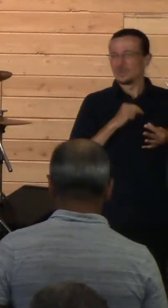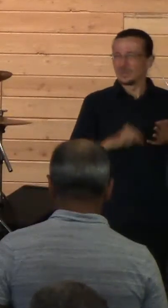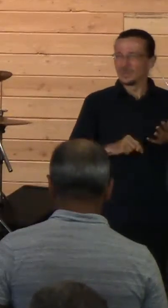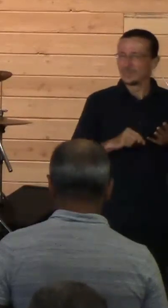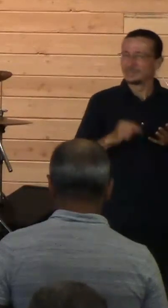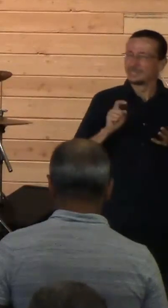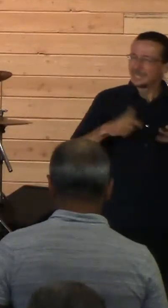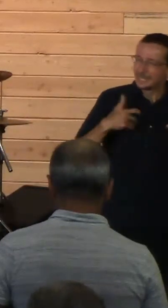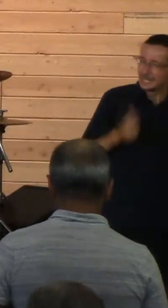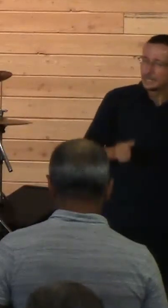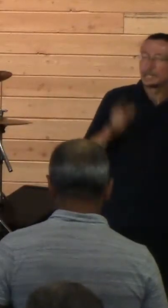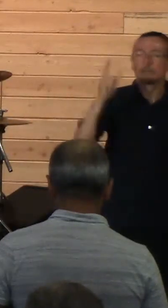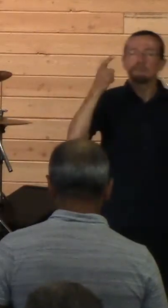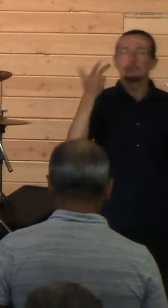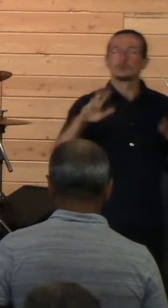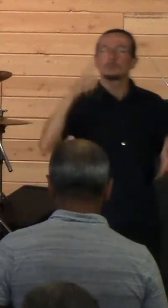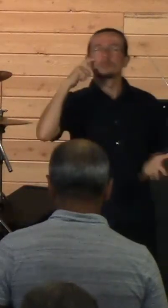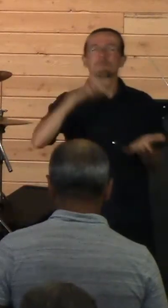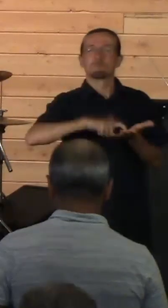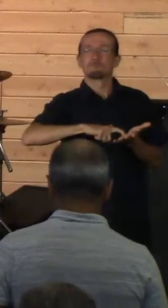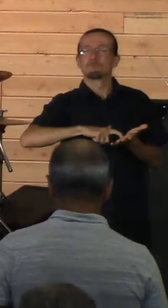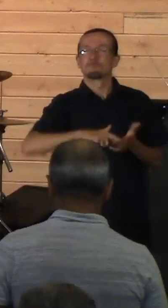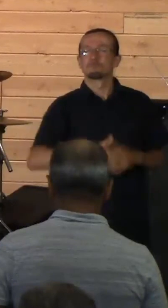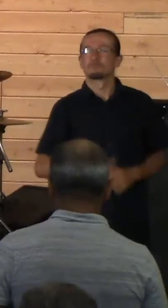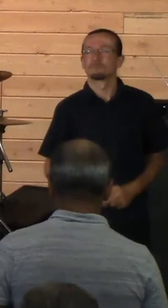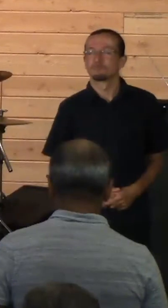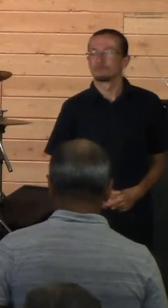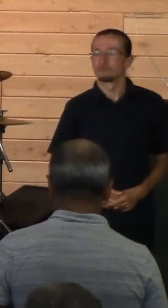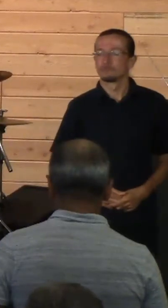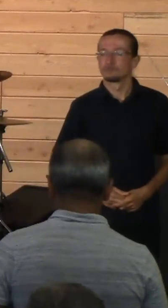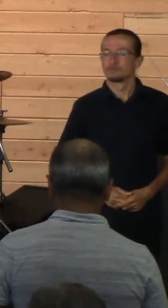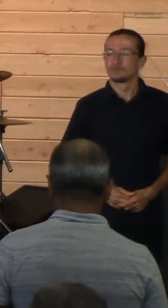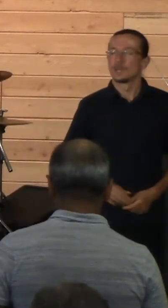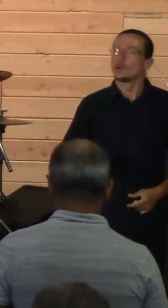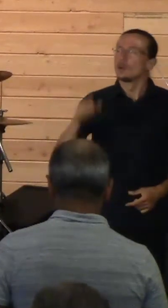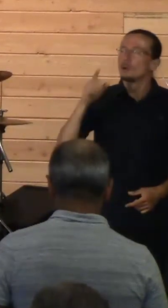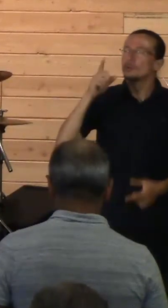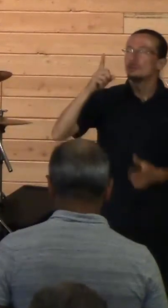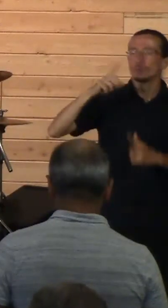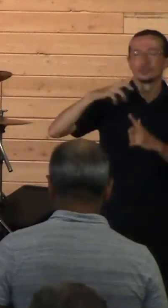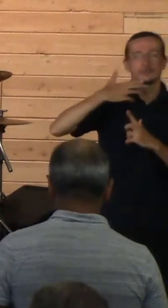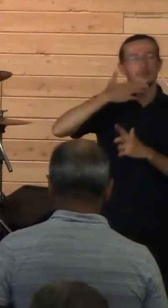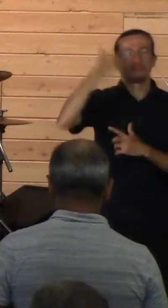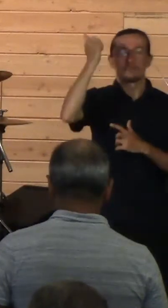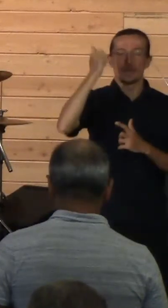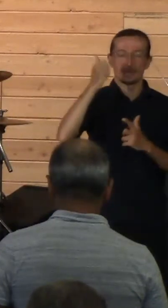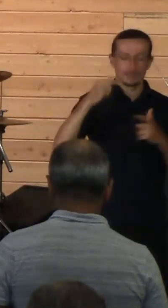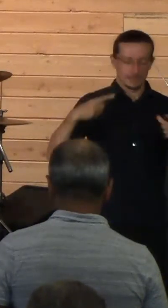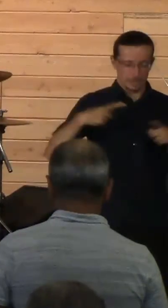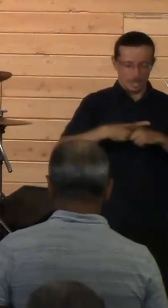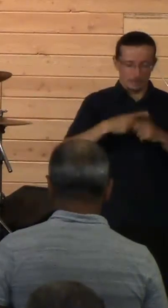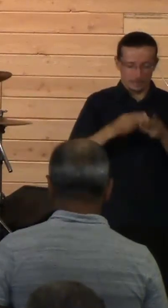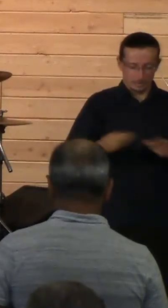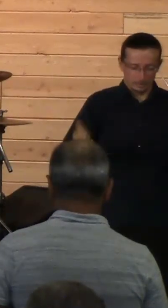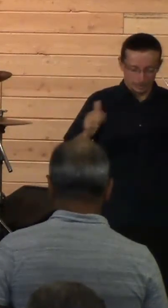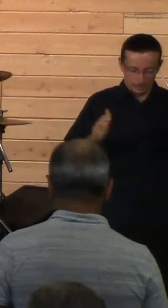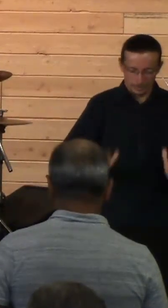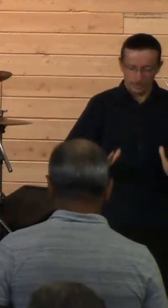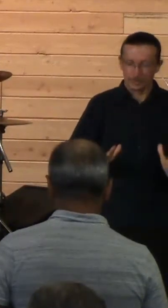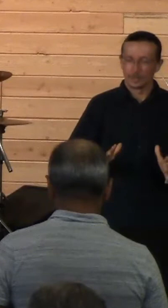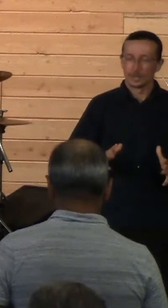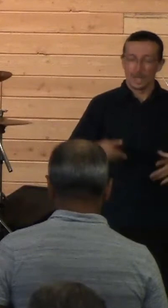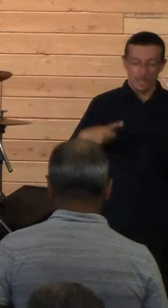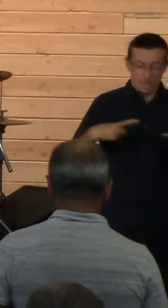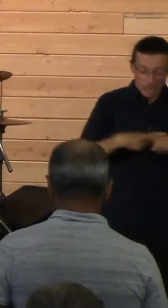You are the ultimate conflict resoluter. The one who fixes the